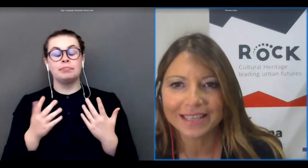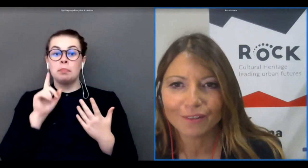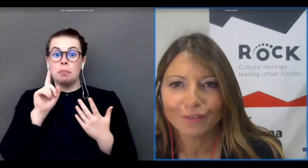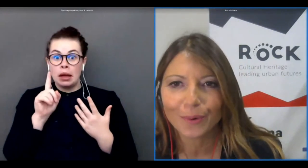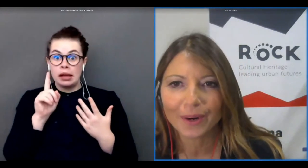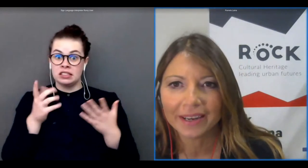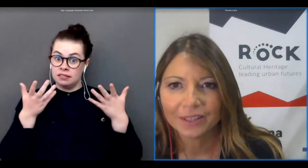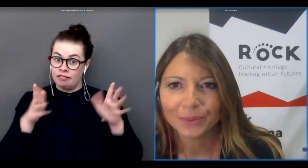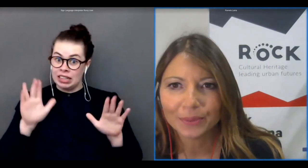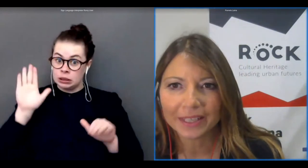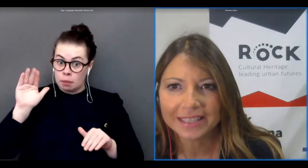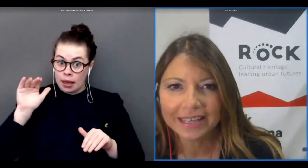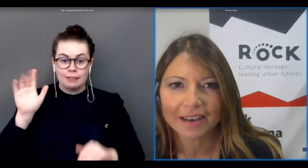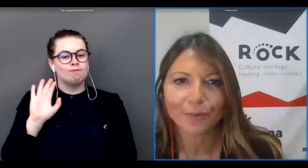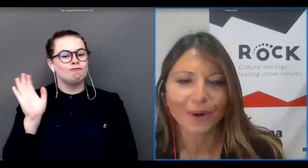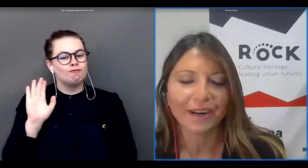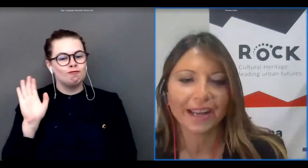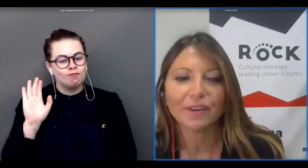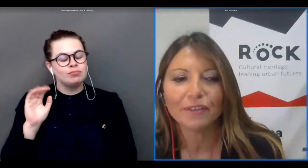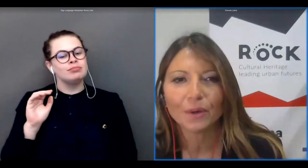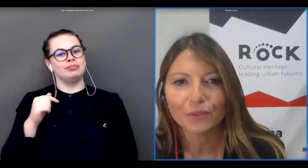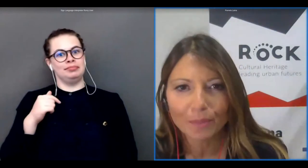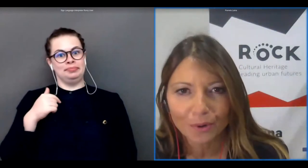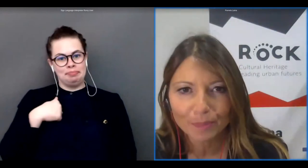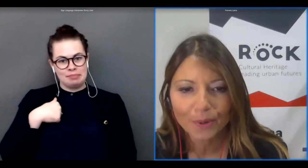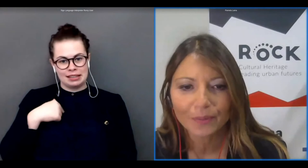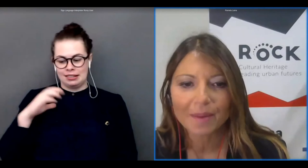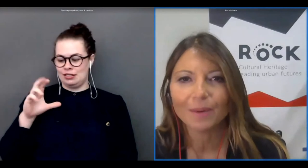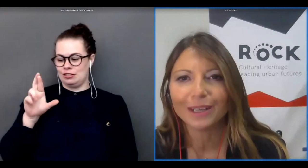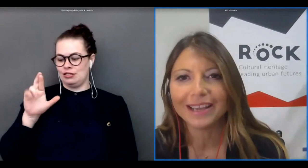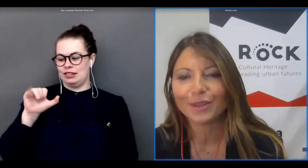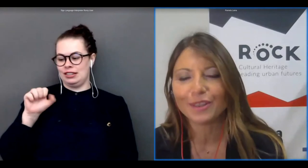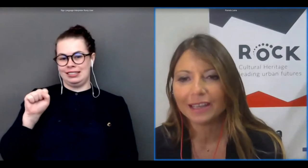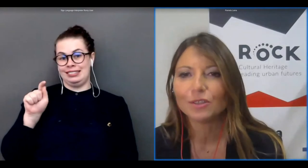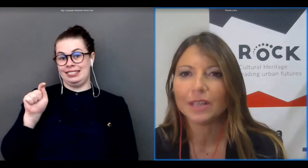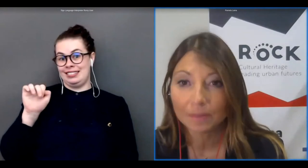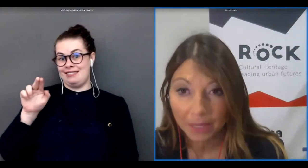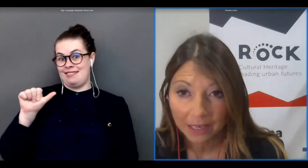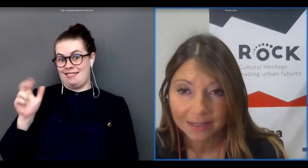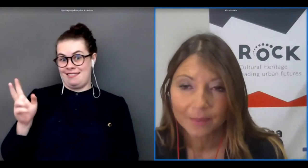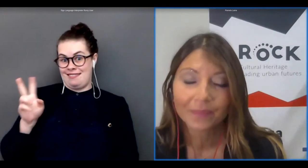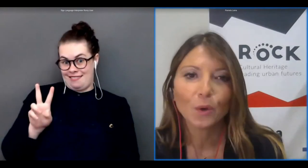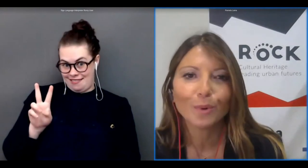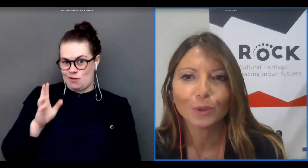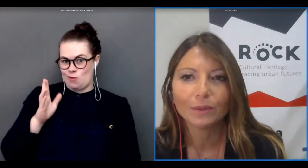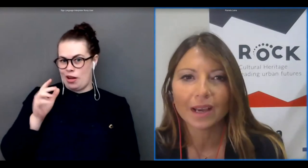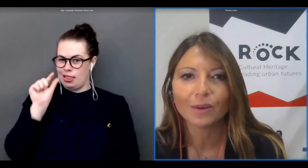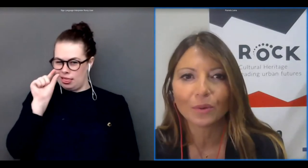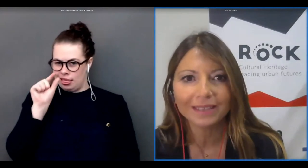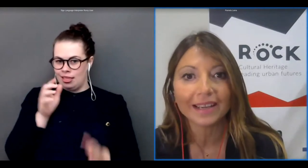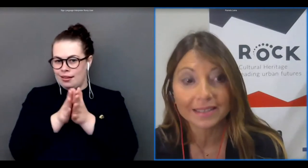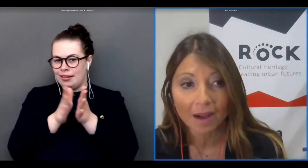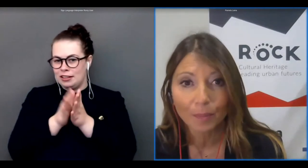passing the floor to christina for an overview of tomorrow's program i would like to thank today's speakers who brought